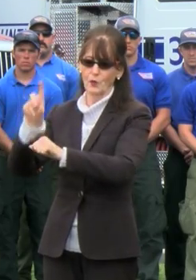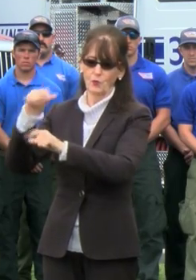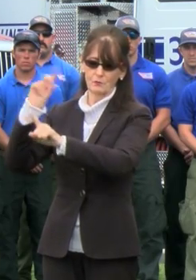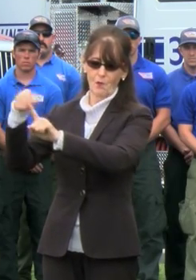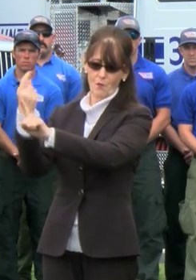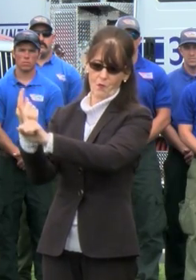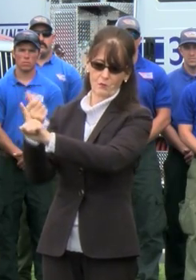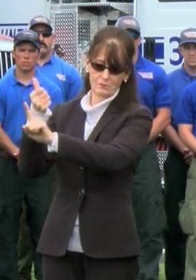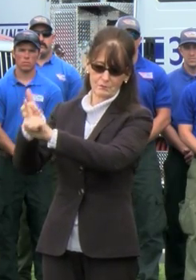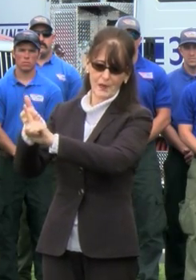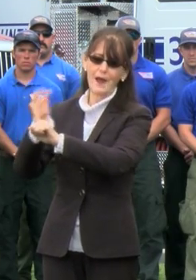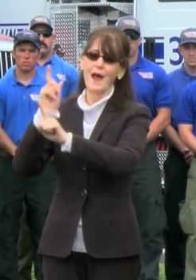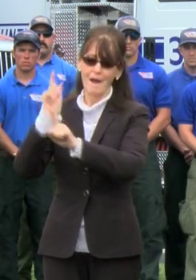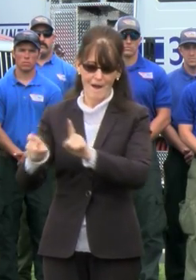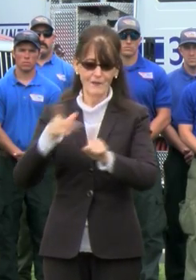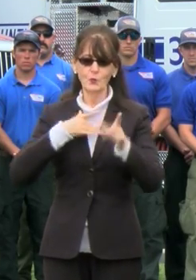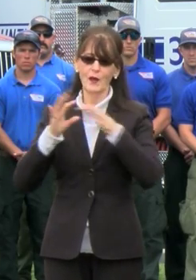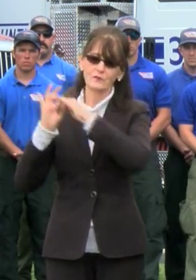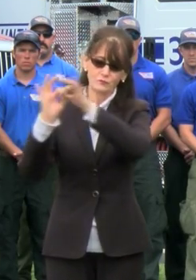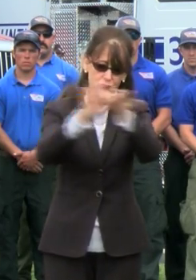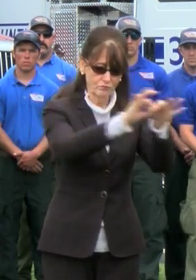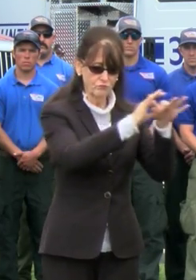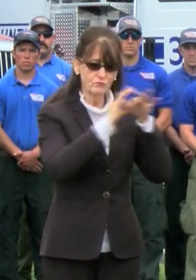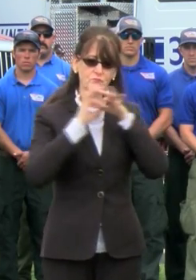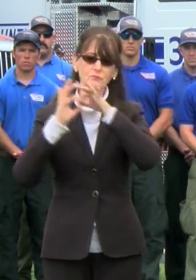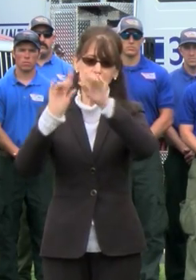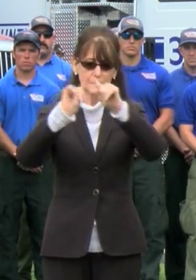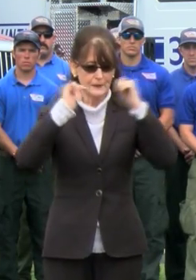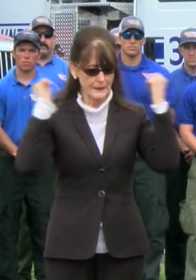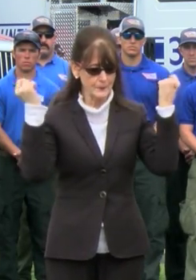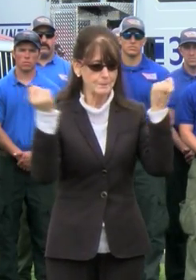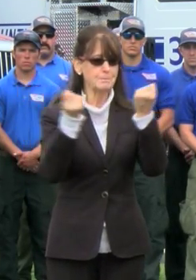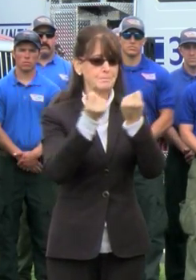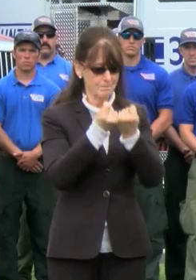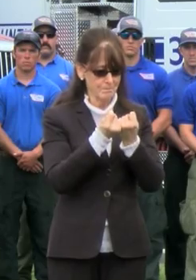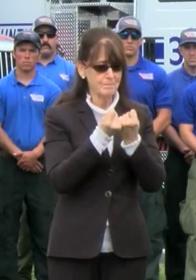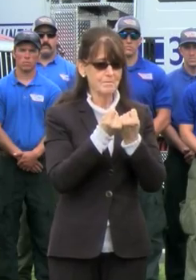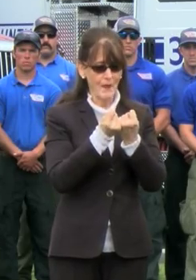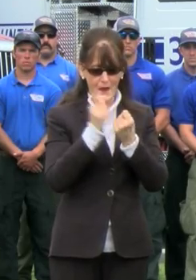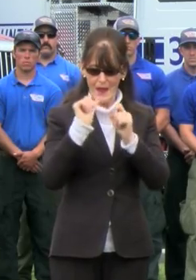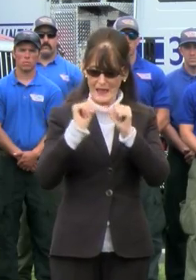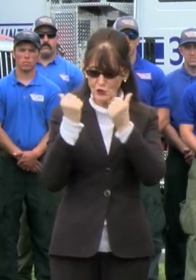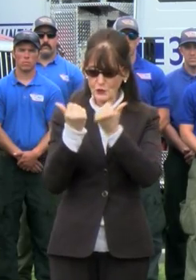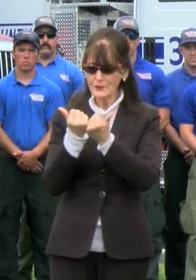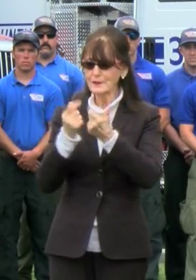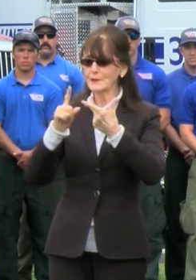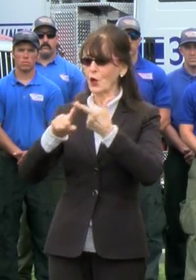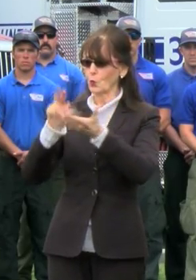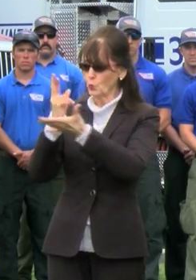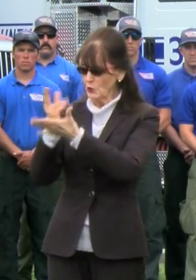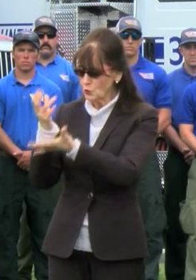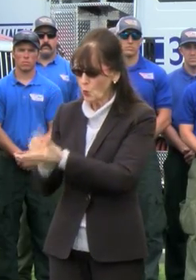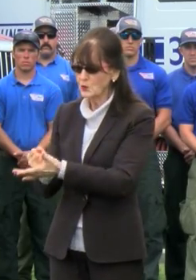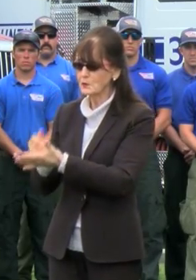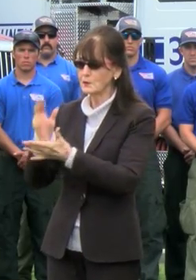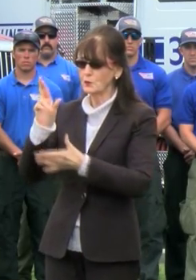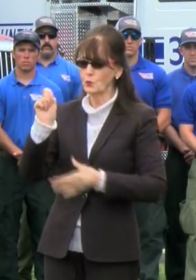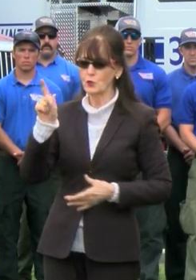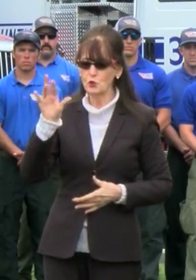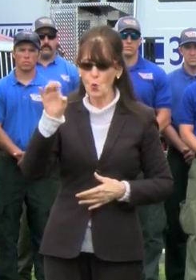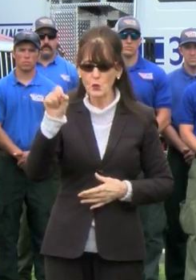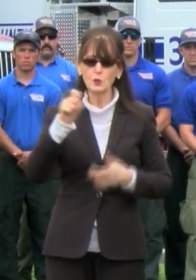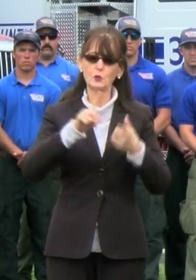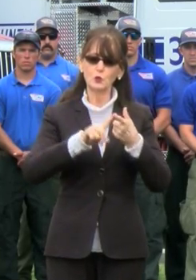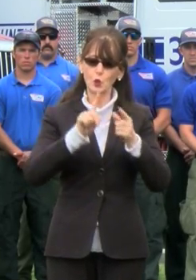It takes a team of individuals of agencies resources to